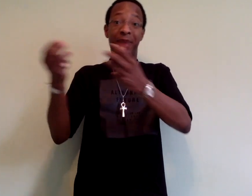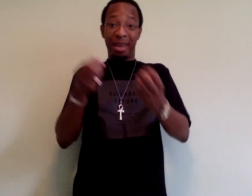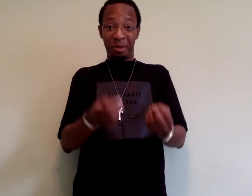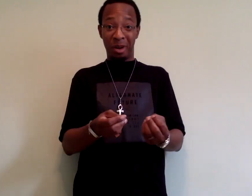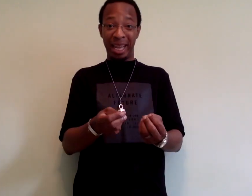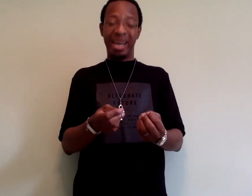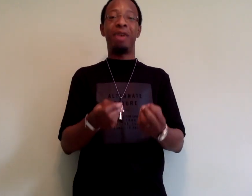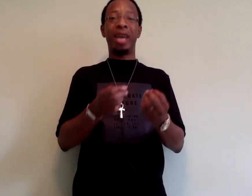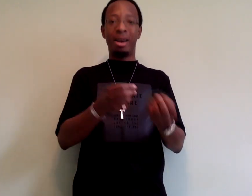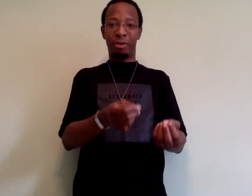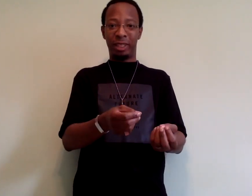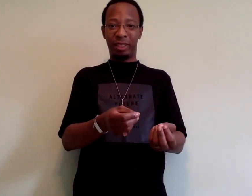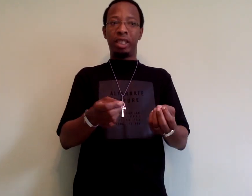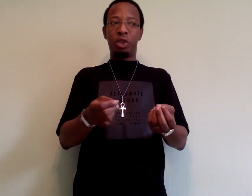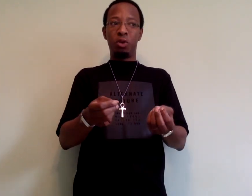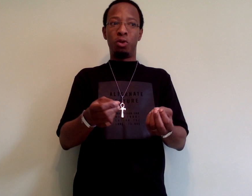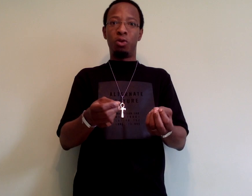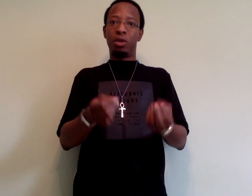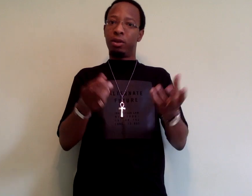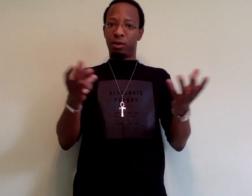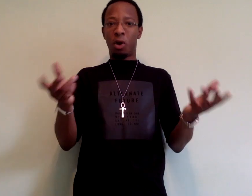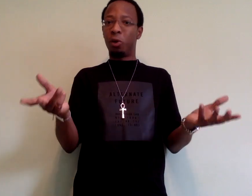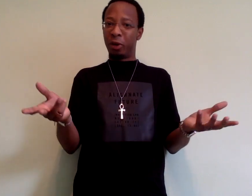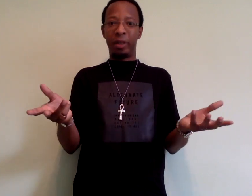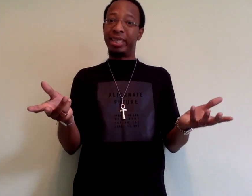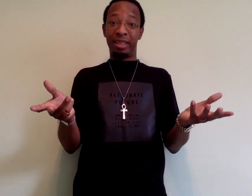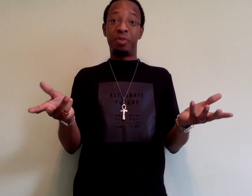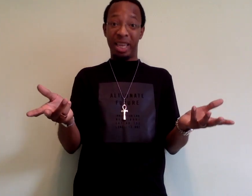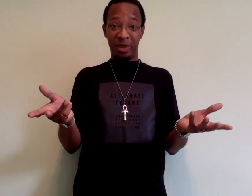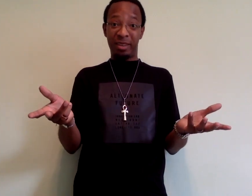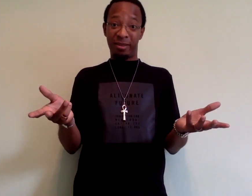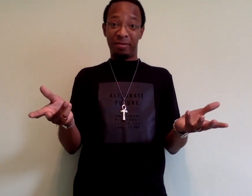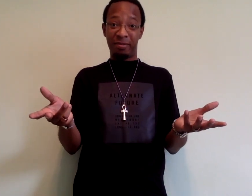bathwater in our efforts to hold on to the baby. baby's I'll you.